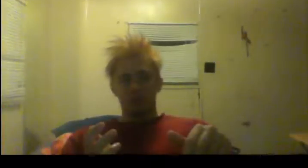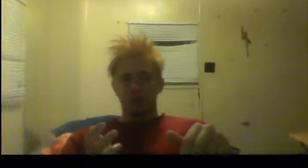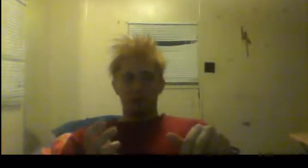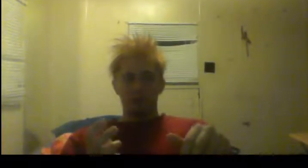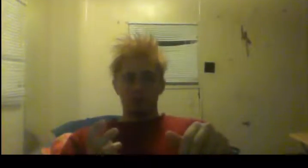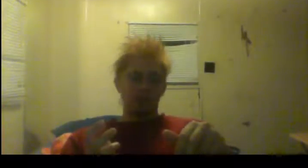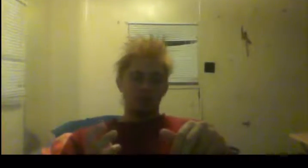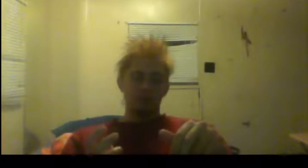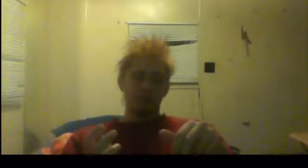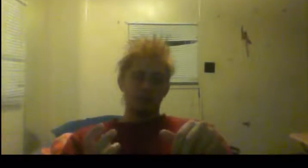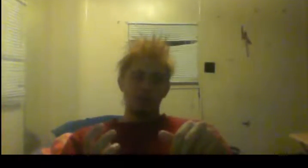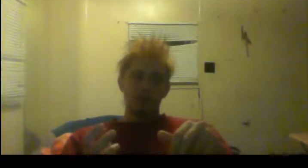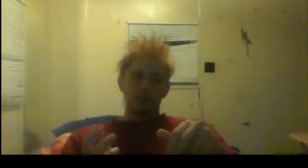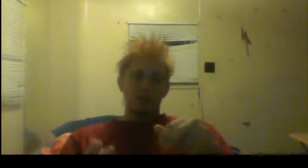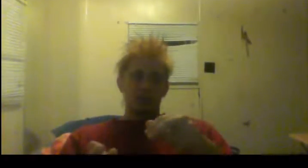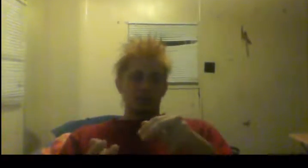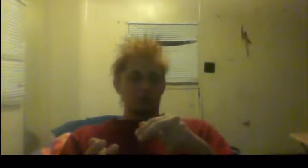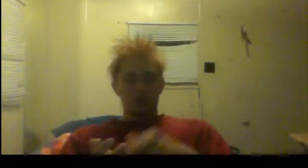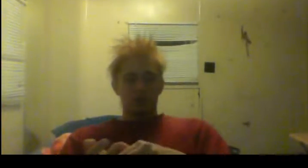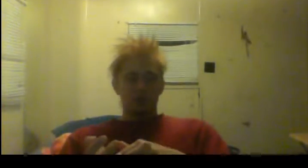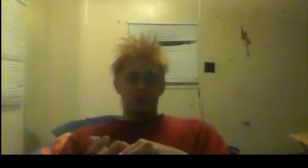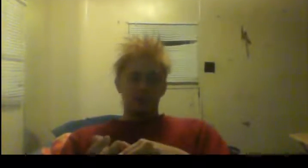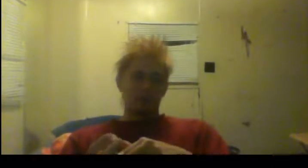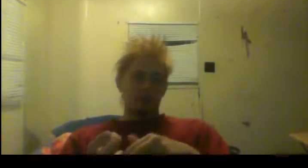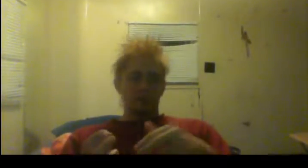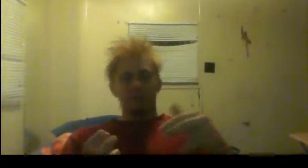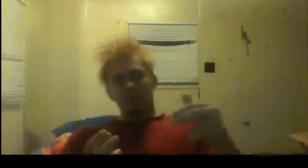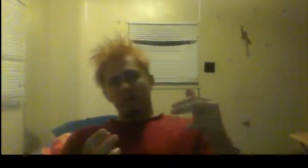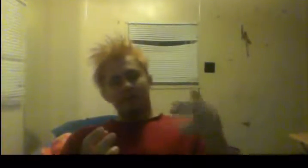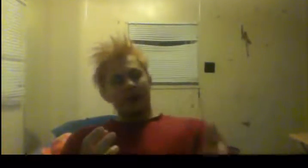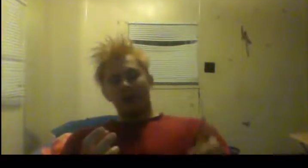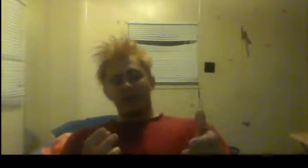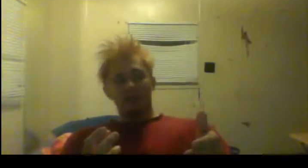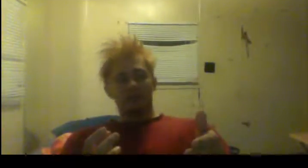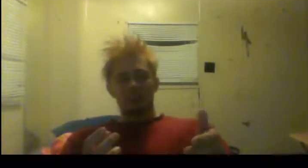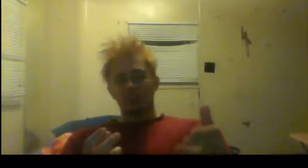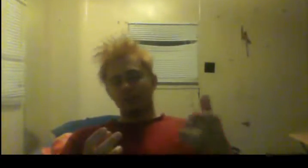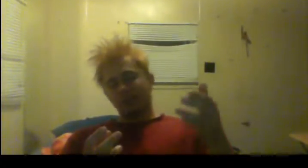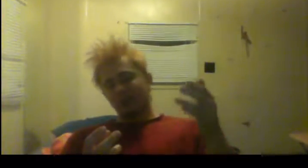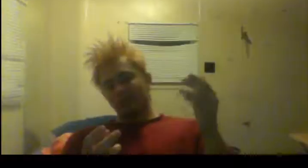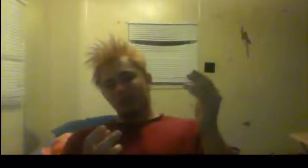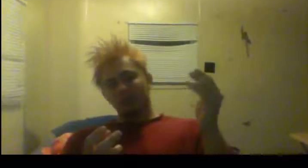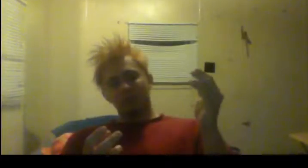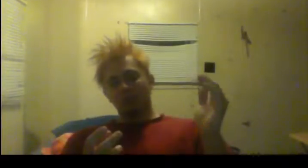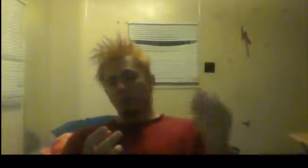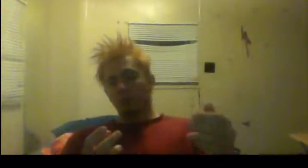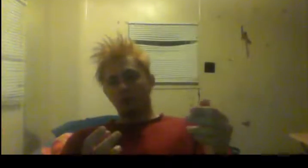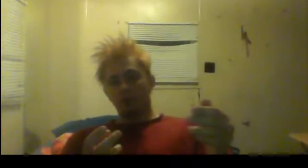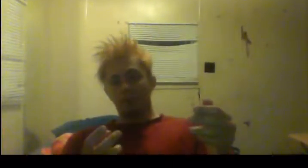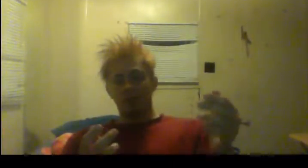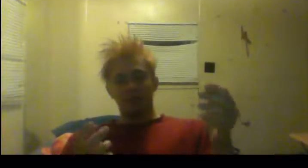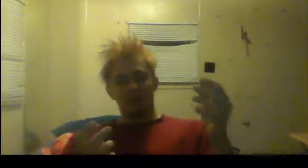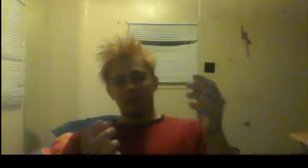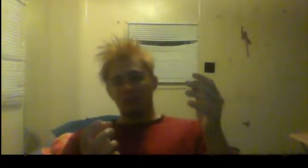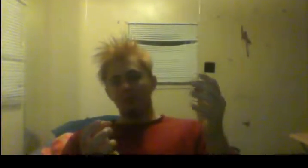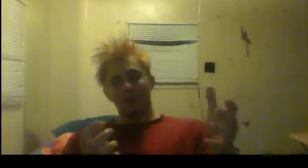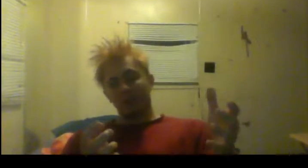is always going to either be shredded potatoes and five eggs. You don't need to go overboard and eat like a million